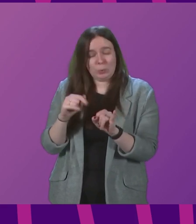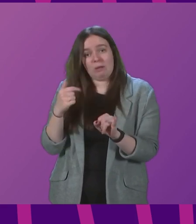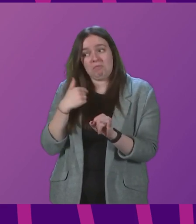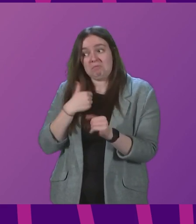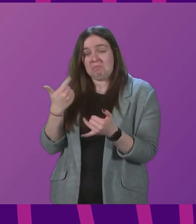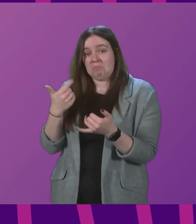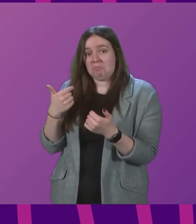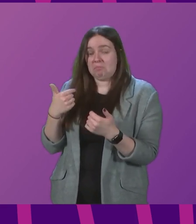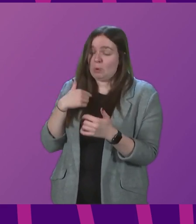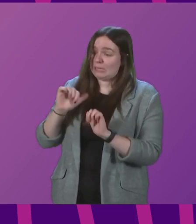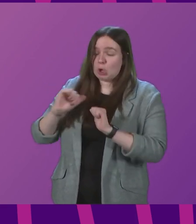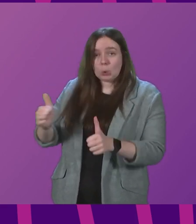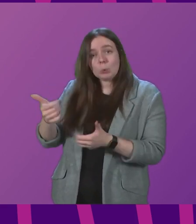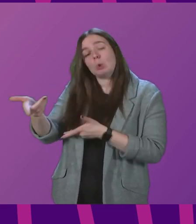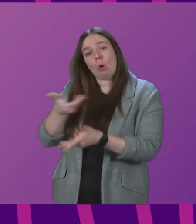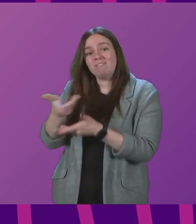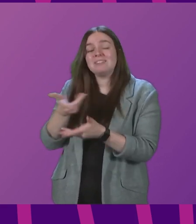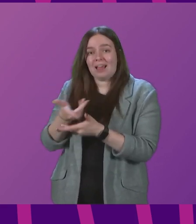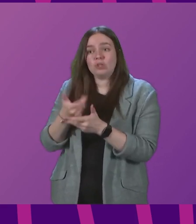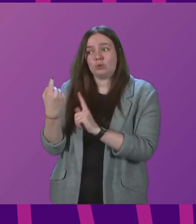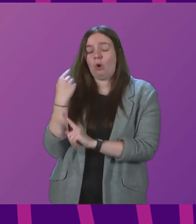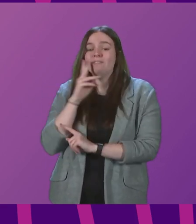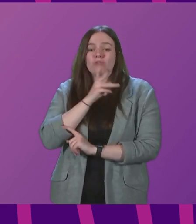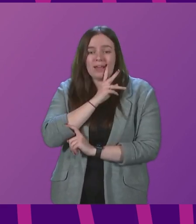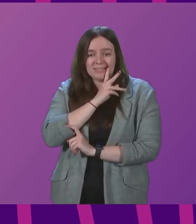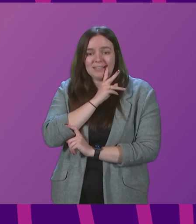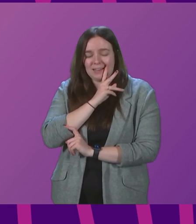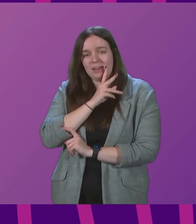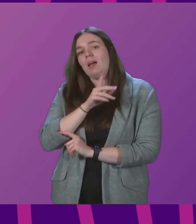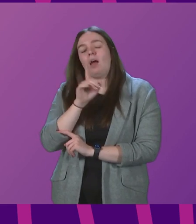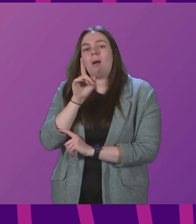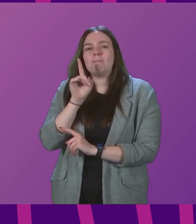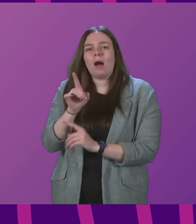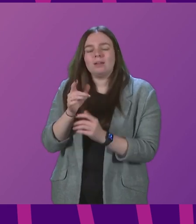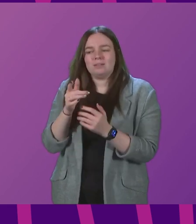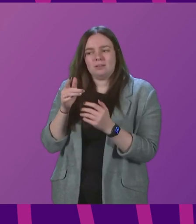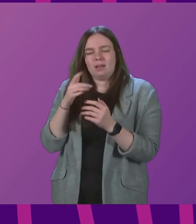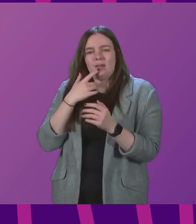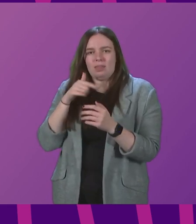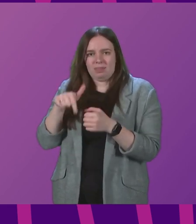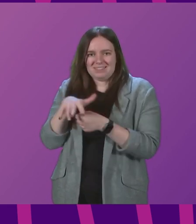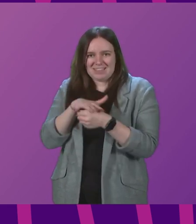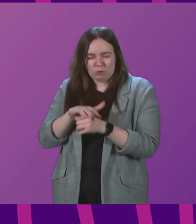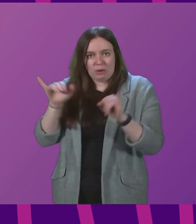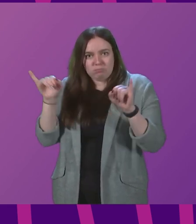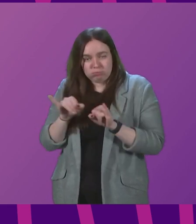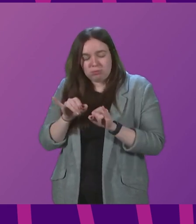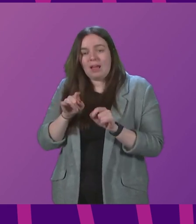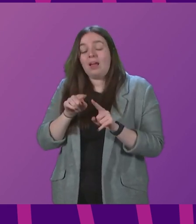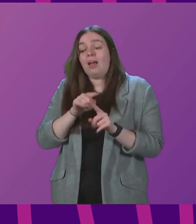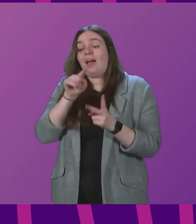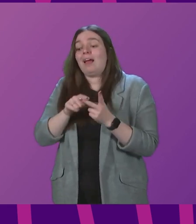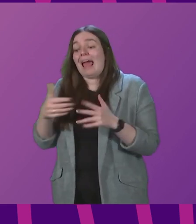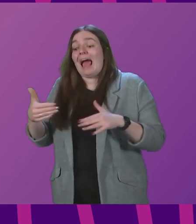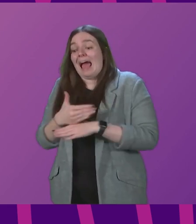he gave me. We had a good conversation on Friday. But appreciating the seriousness of this and acting in a way